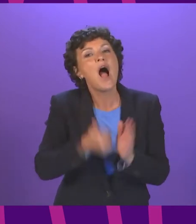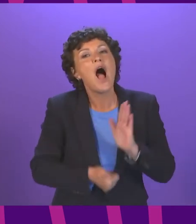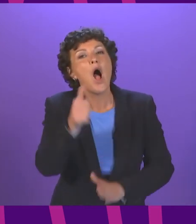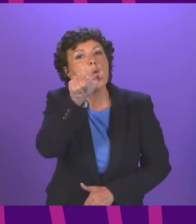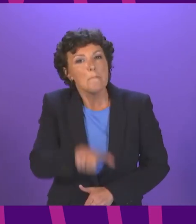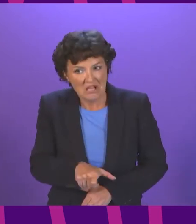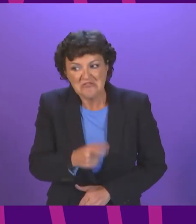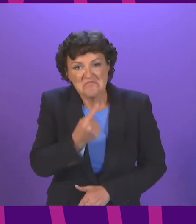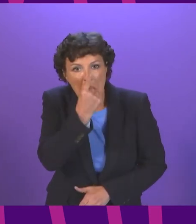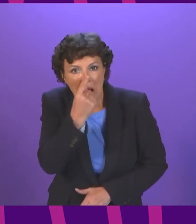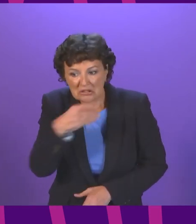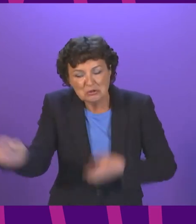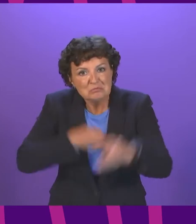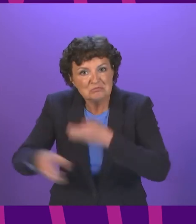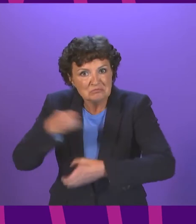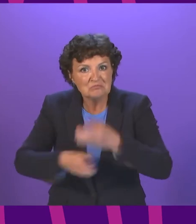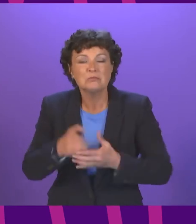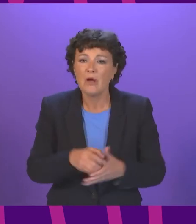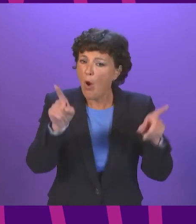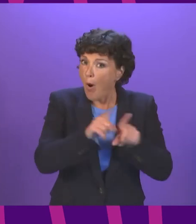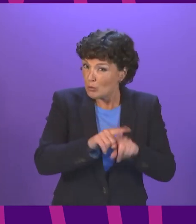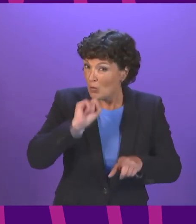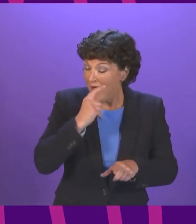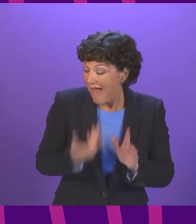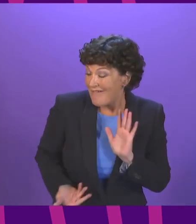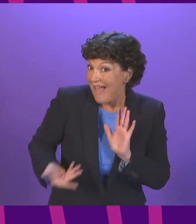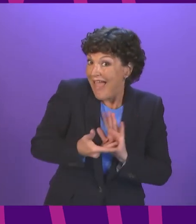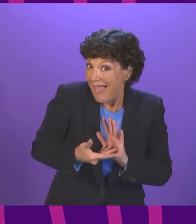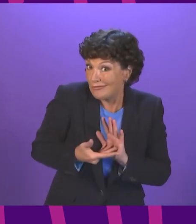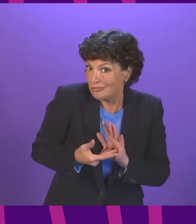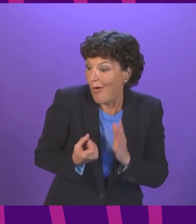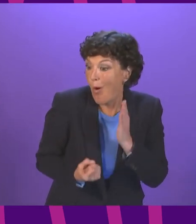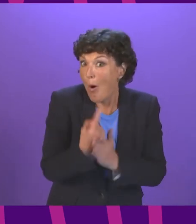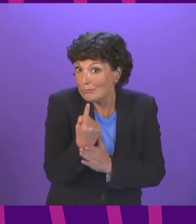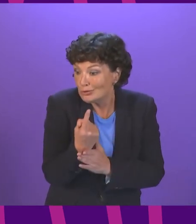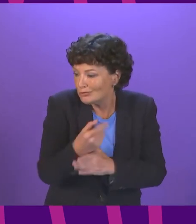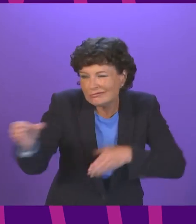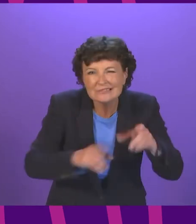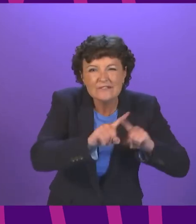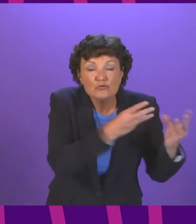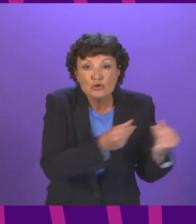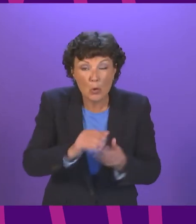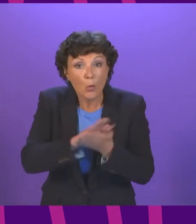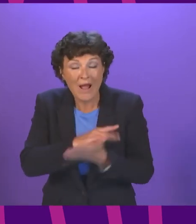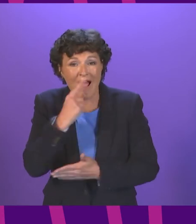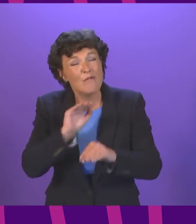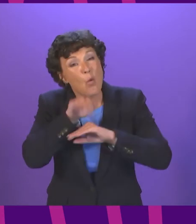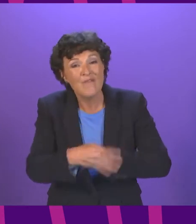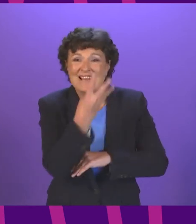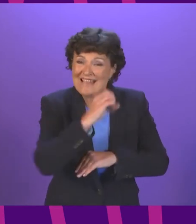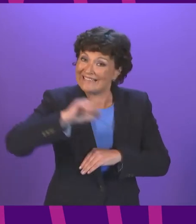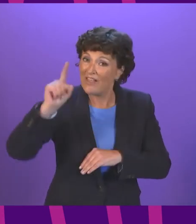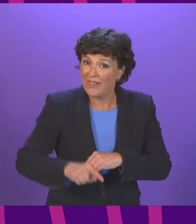And over the same timescale, a mix of innovation and extra capacity will deliver 90,000 more diagnostic procedures.